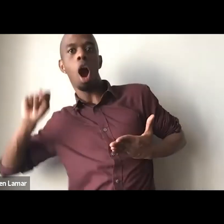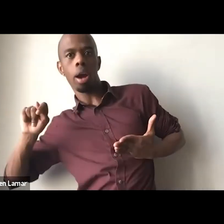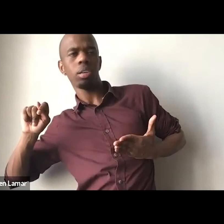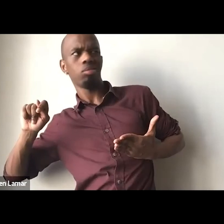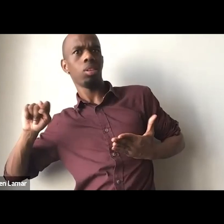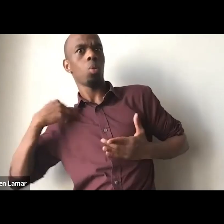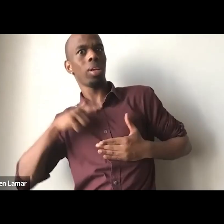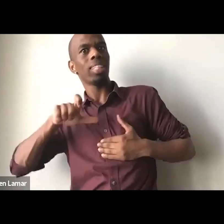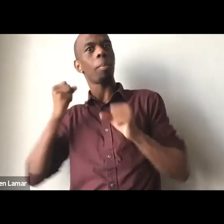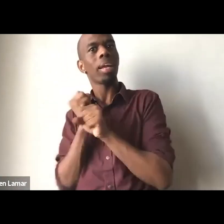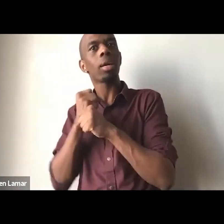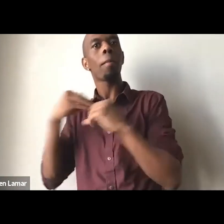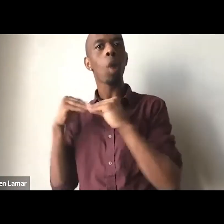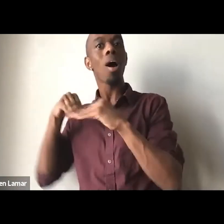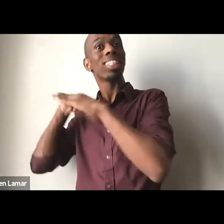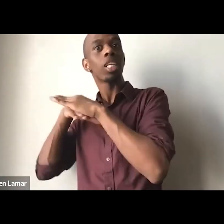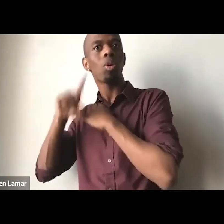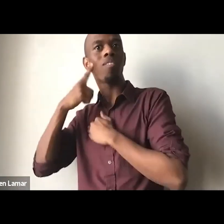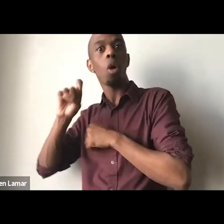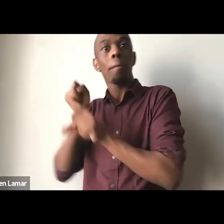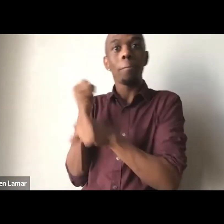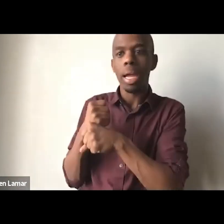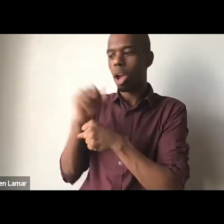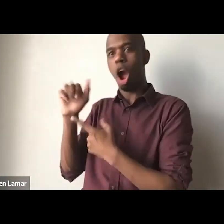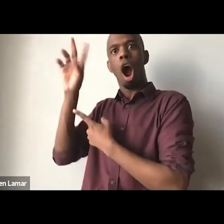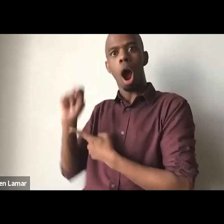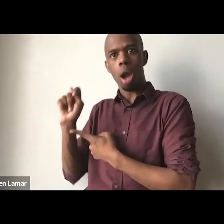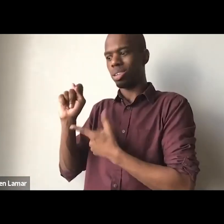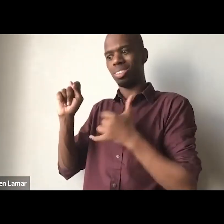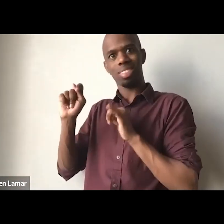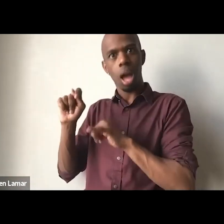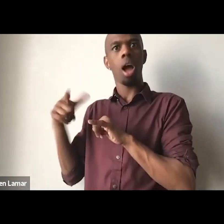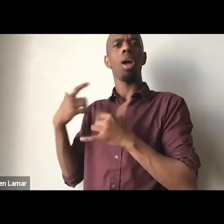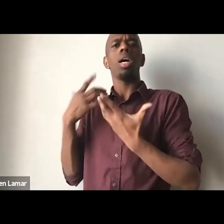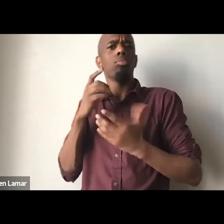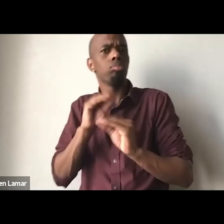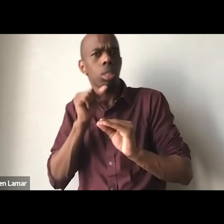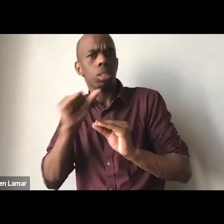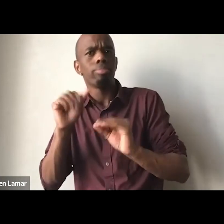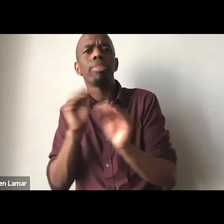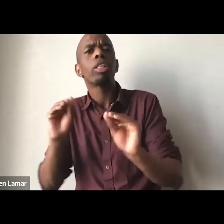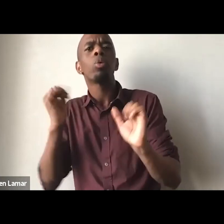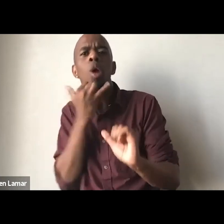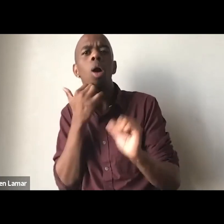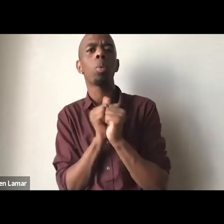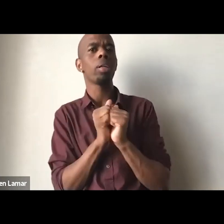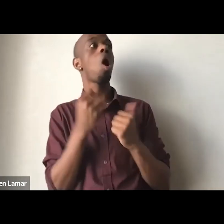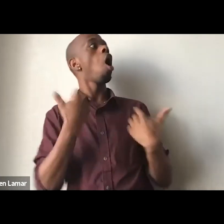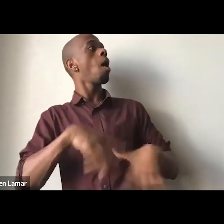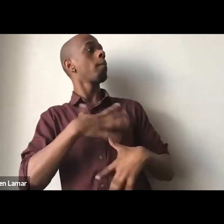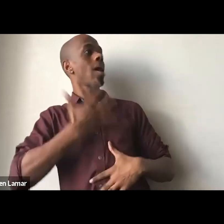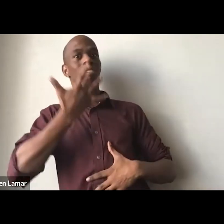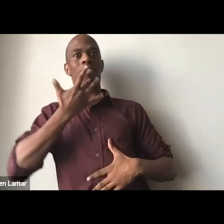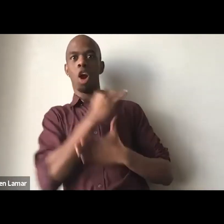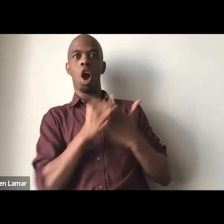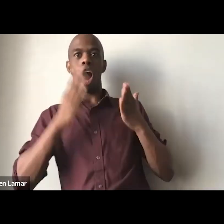wrong with wanting, you know, art by somebody who's, you really like it, who's really good at it, but we also have to be able to create it, because